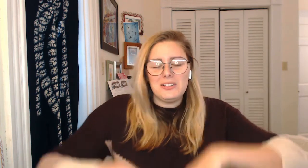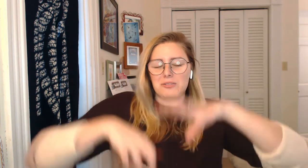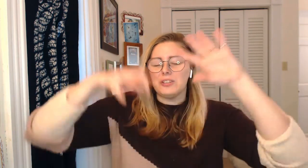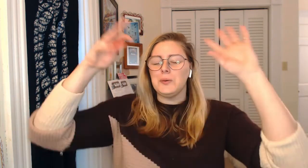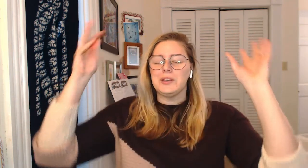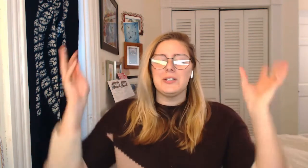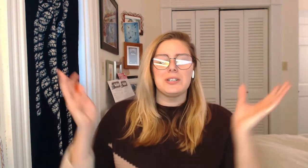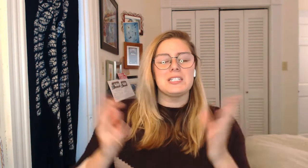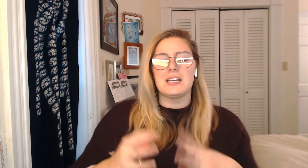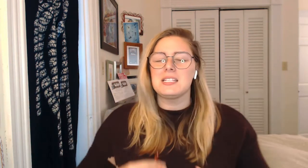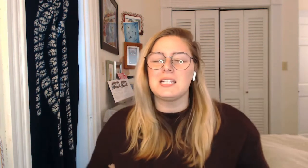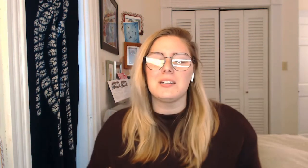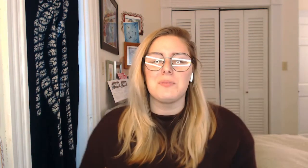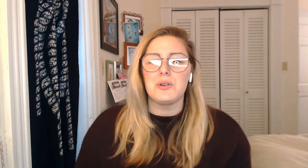feel while you were dancing and moving?